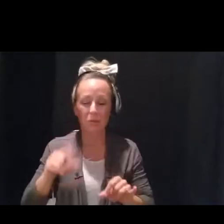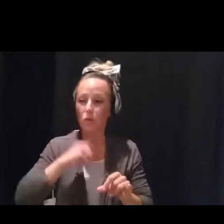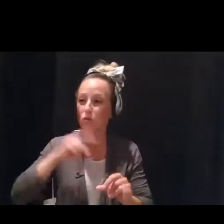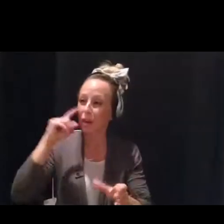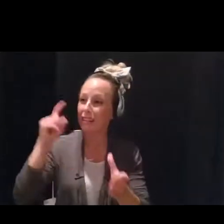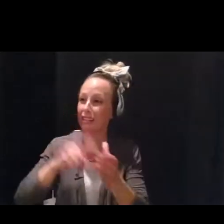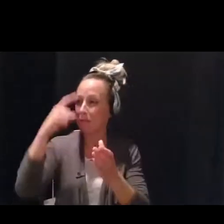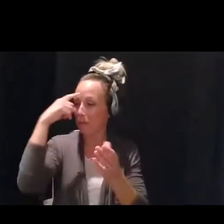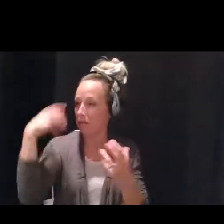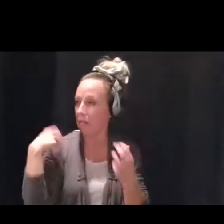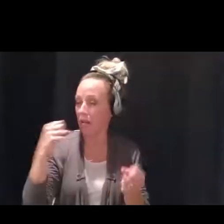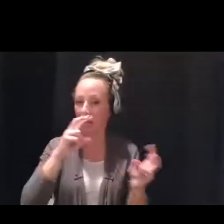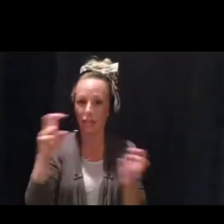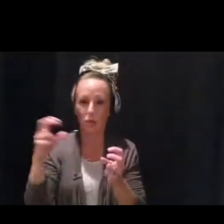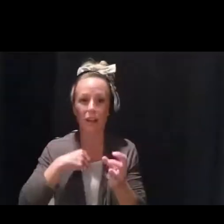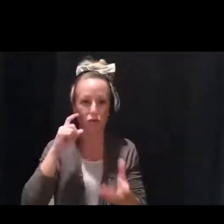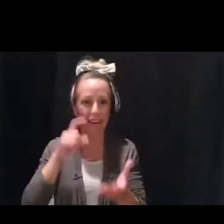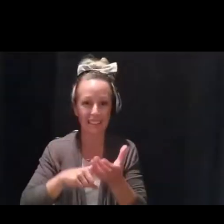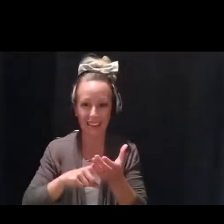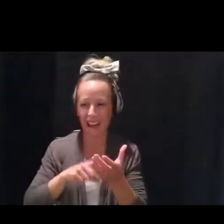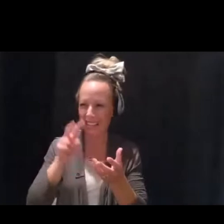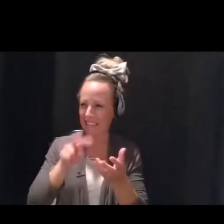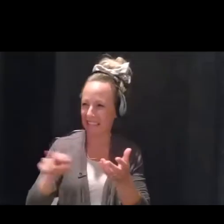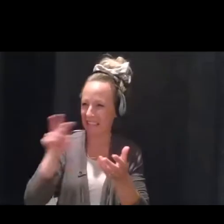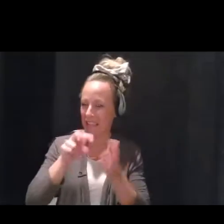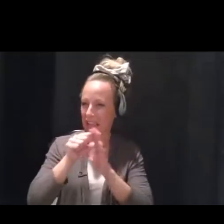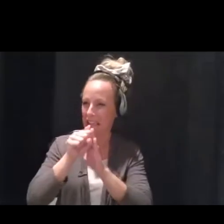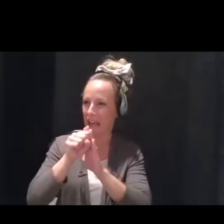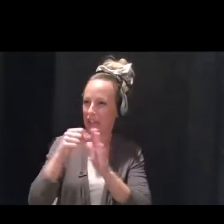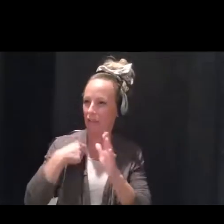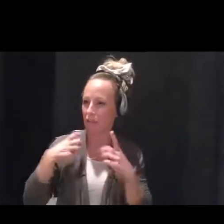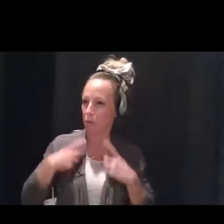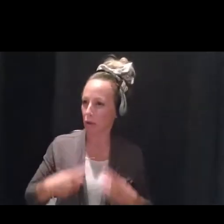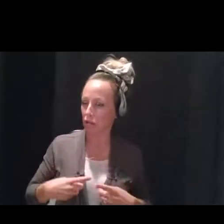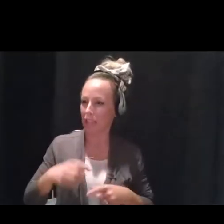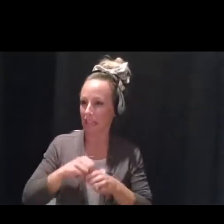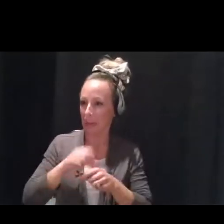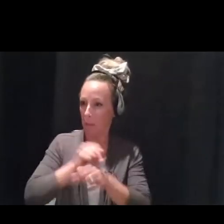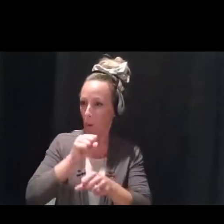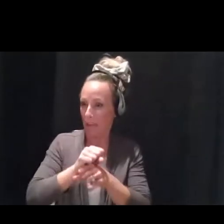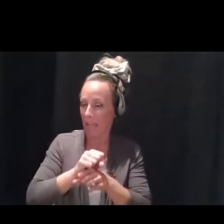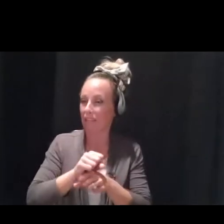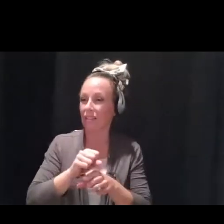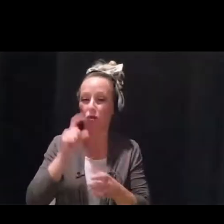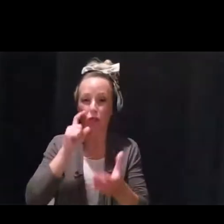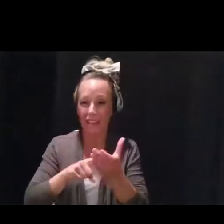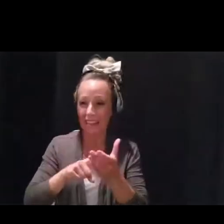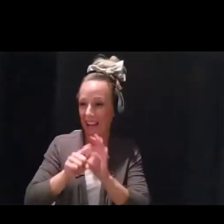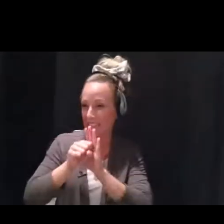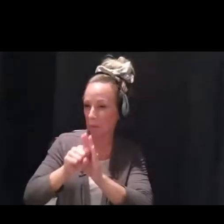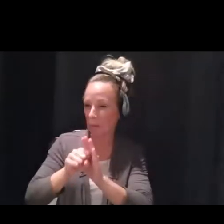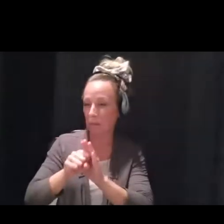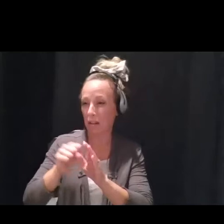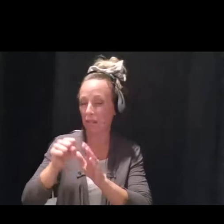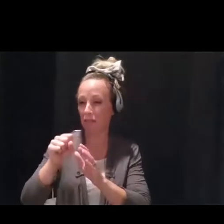issues and particularly recognize signs of depression in their employees, recognize signs of suicide, and